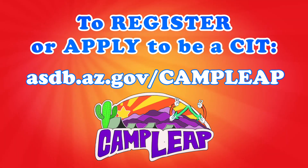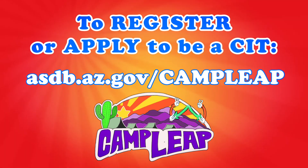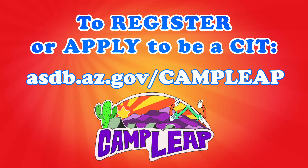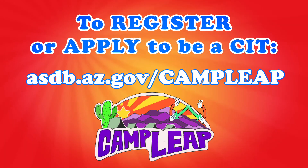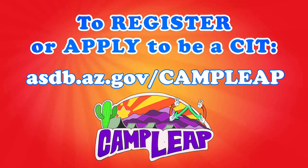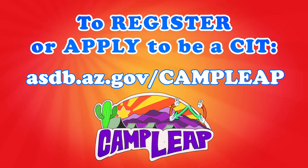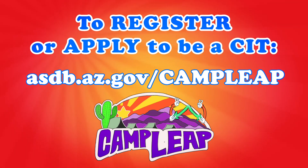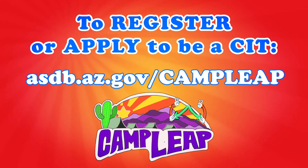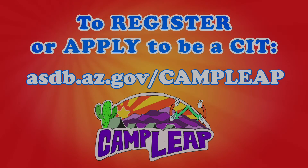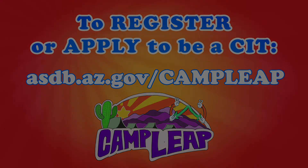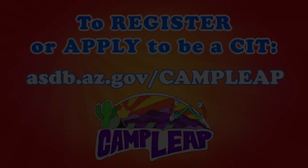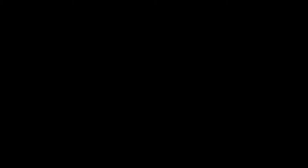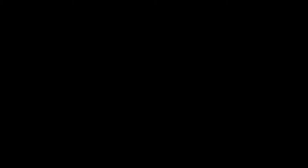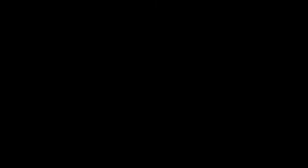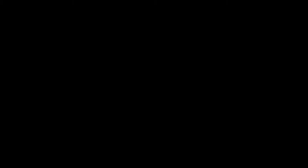you you you you